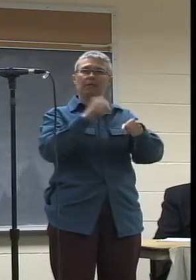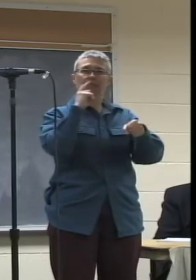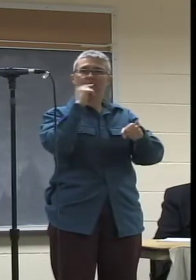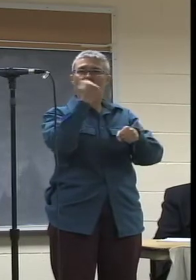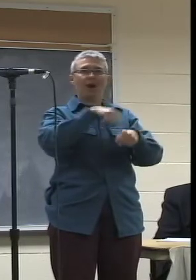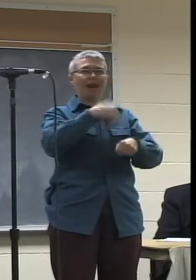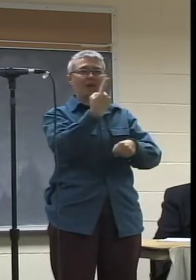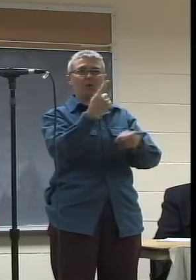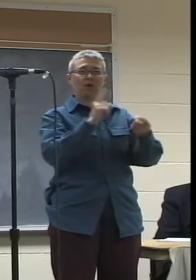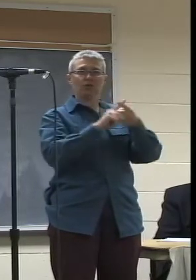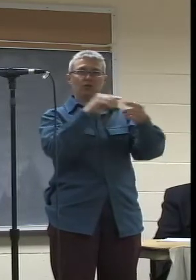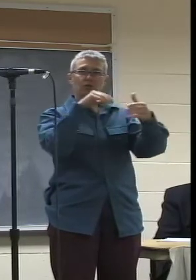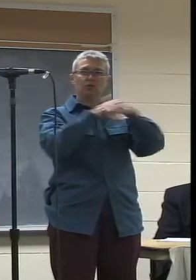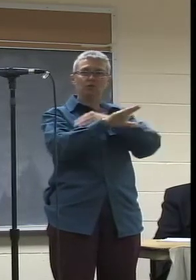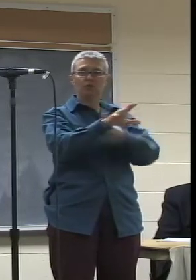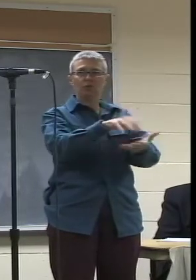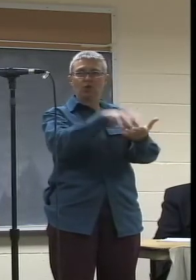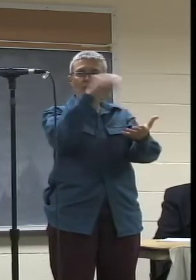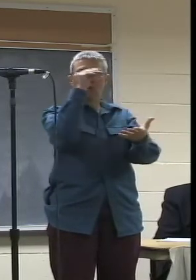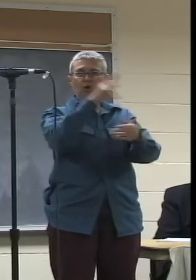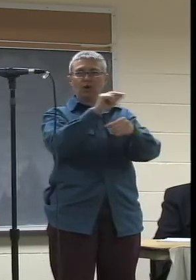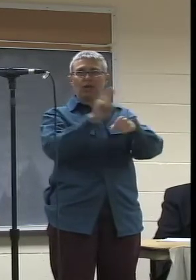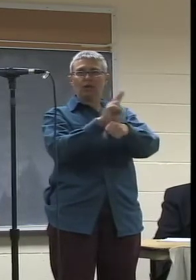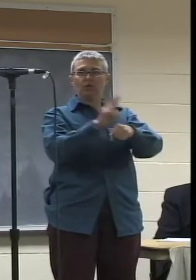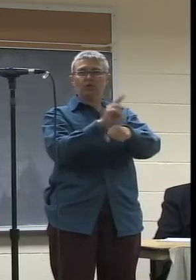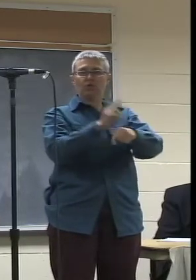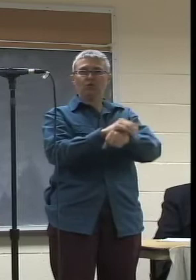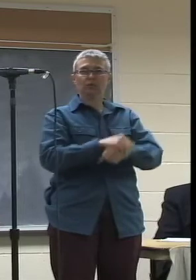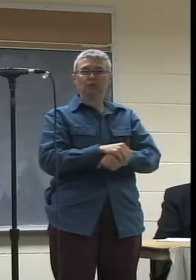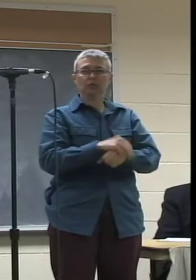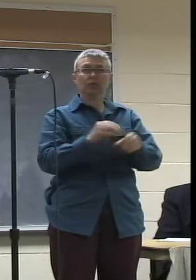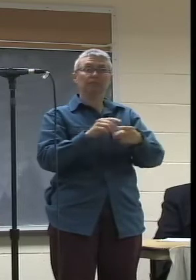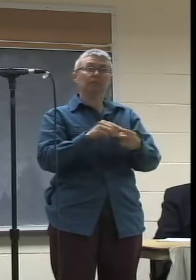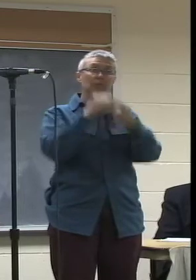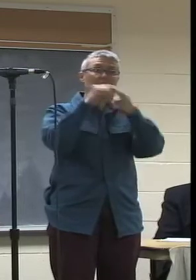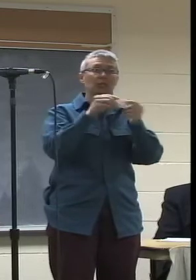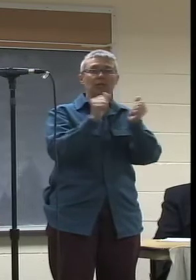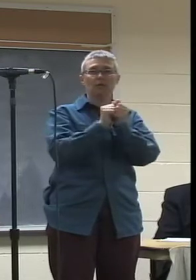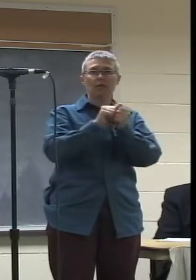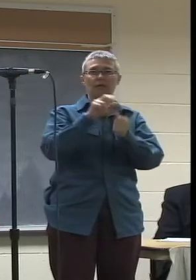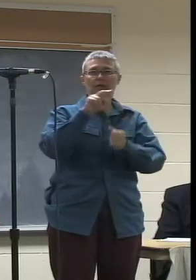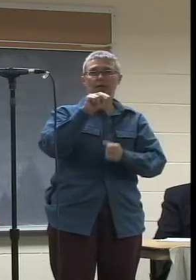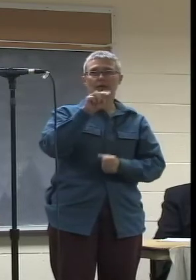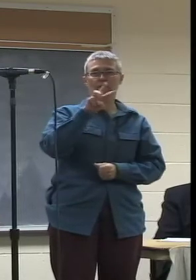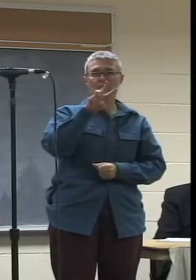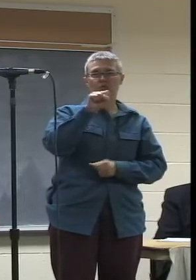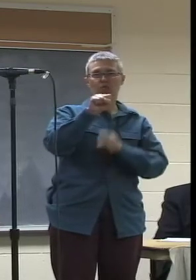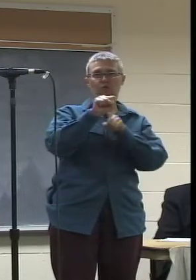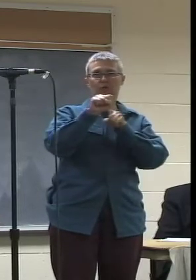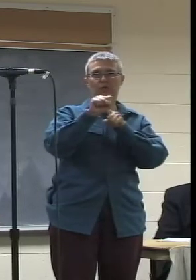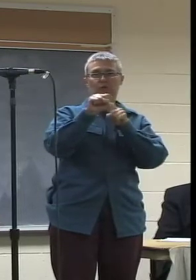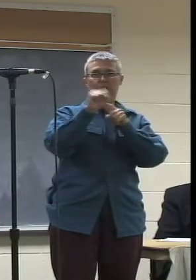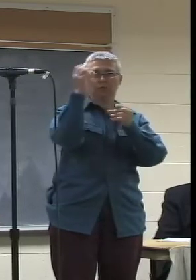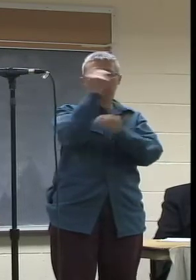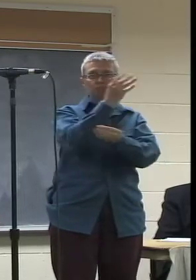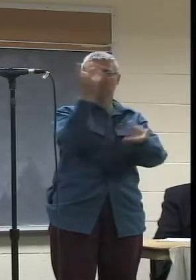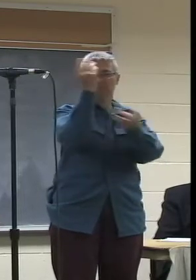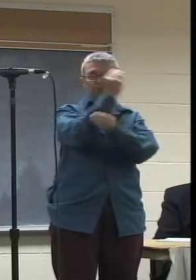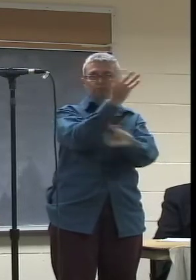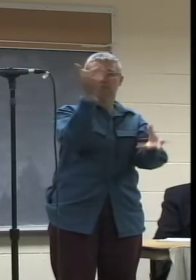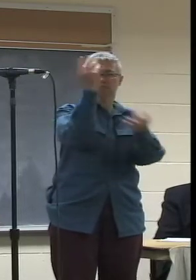but also the amount of journalism, you know, democratizing that journalism and letting people get out those stories, I think, is invaluable.